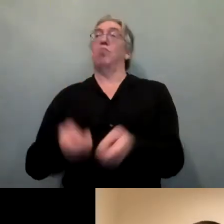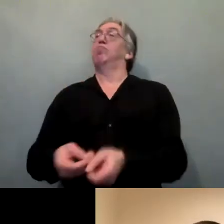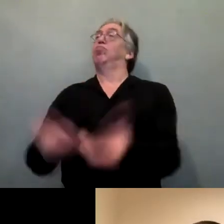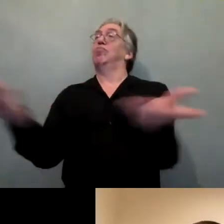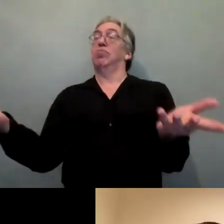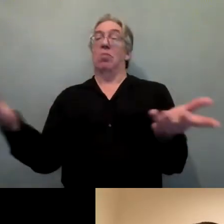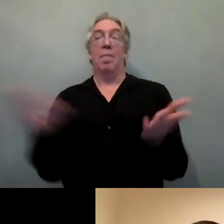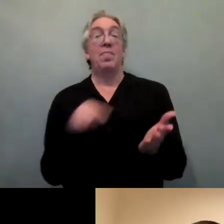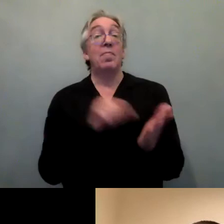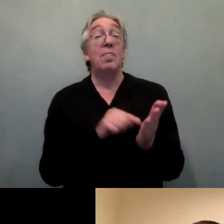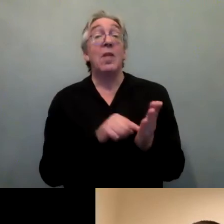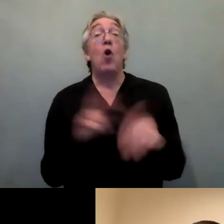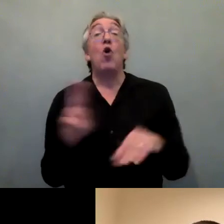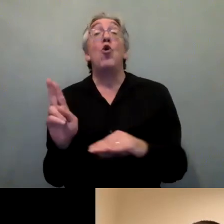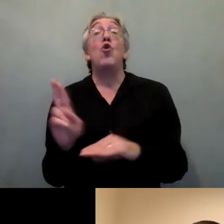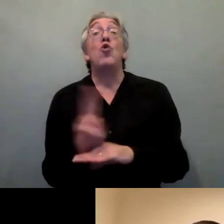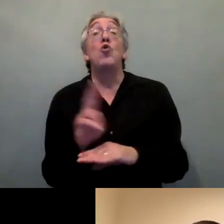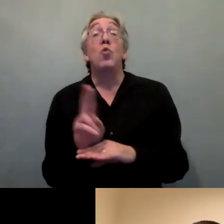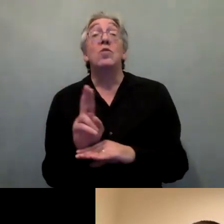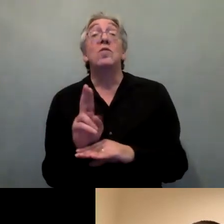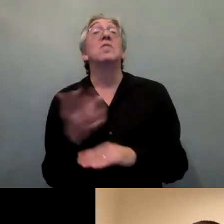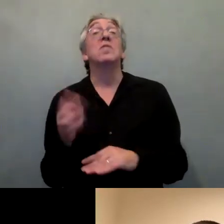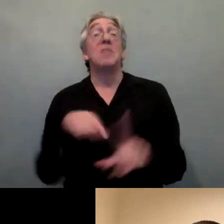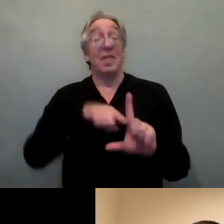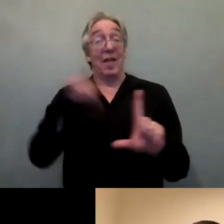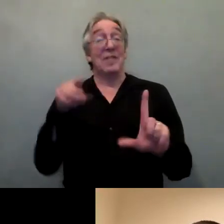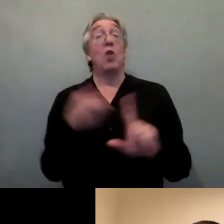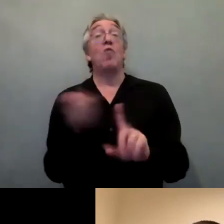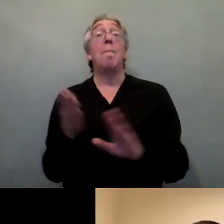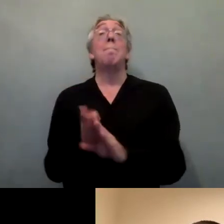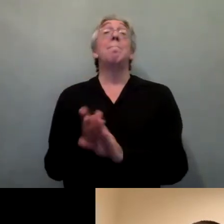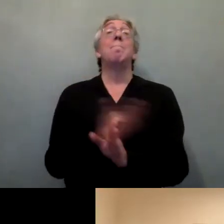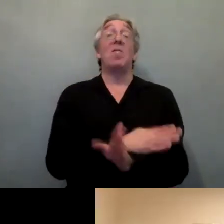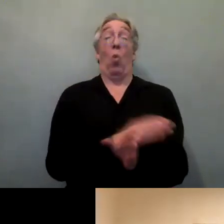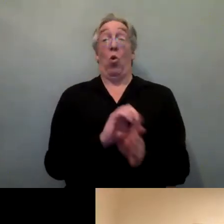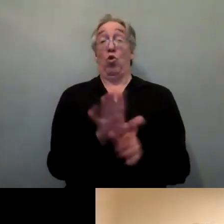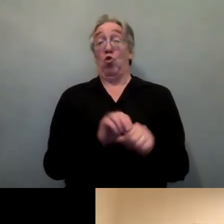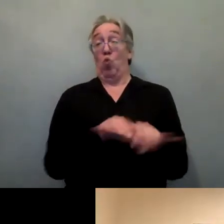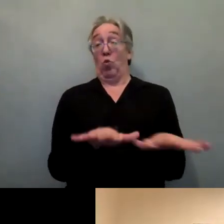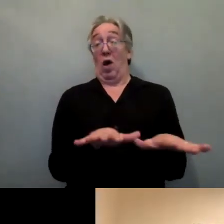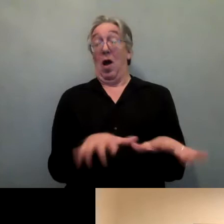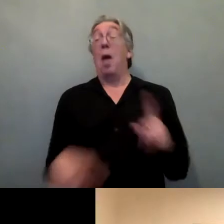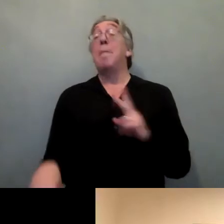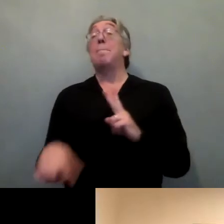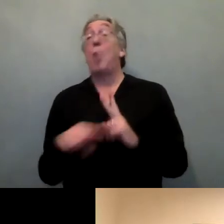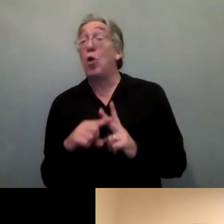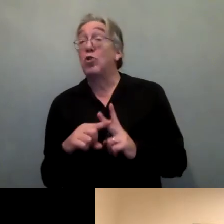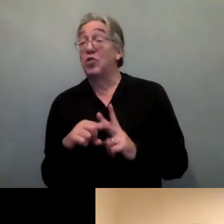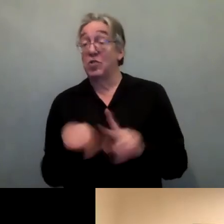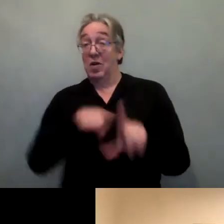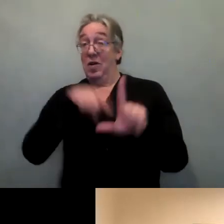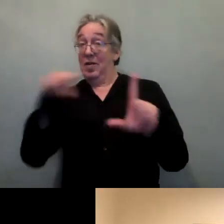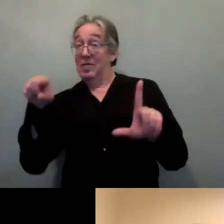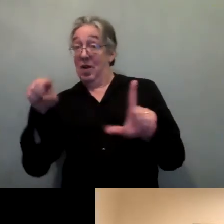data, so pre-COVID data, as well as data that has been collected in the last few months, to illustrate the